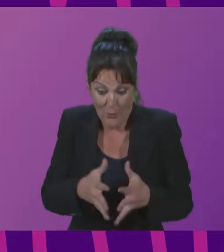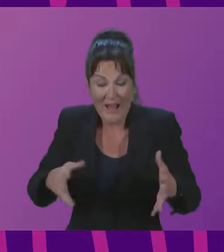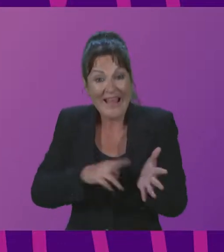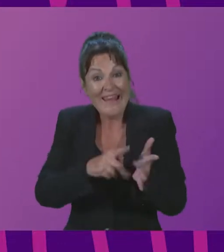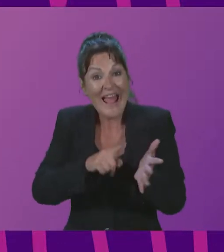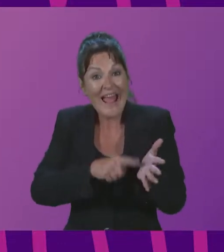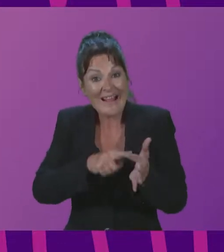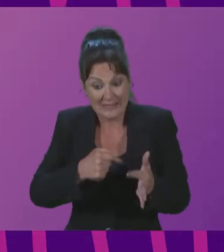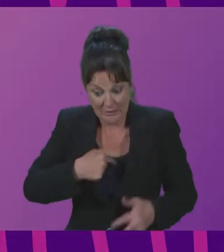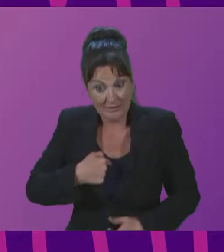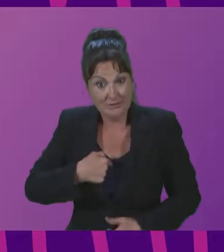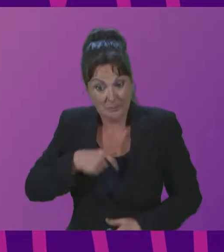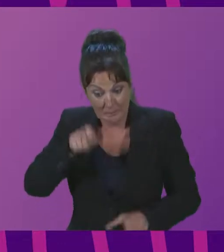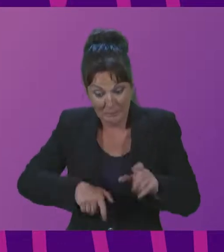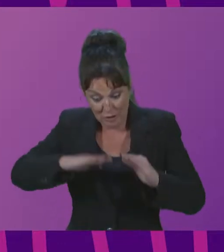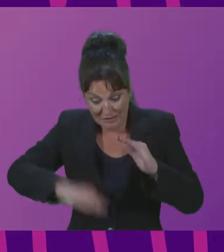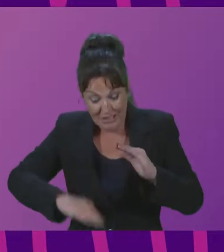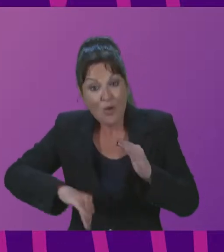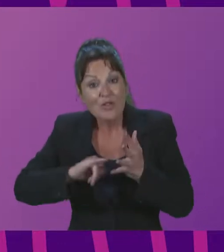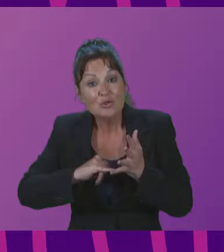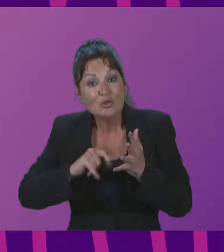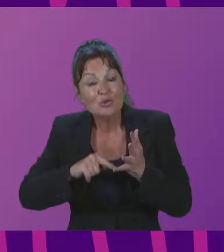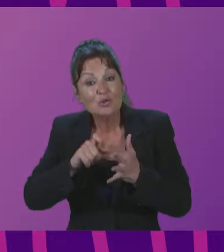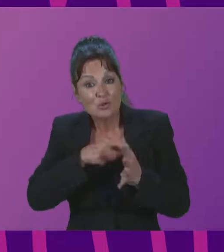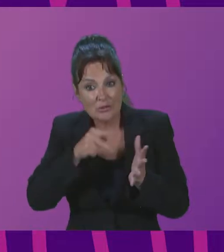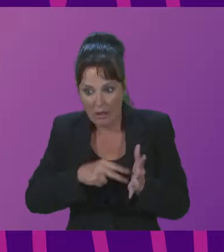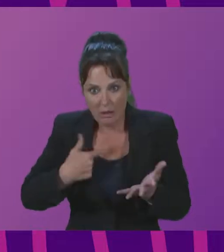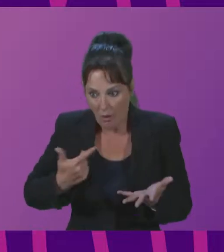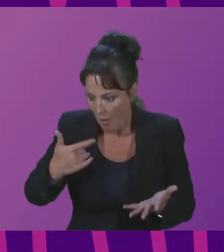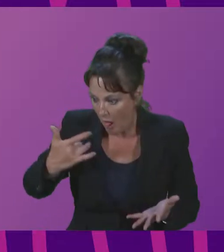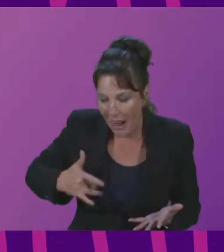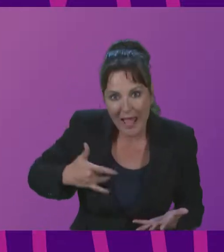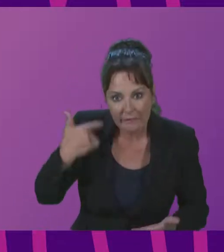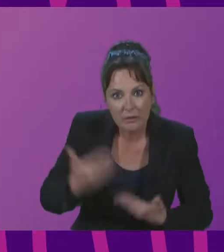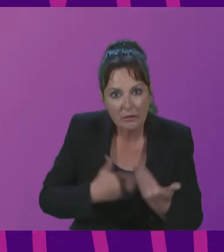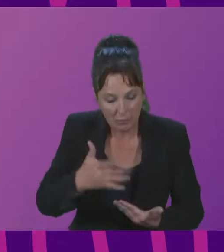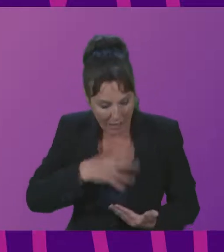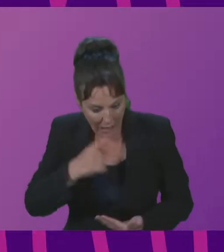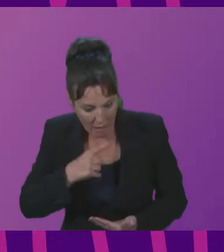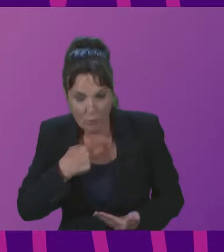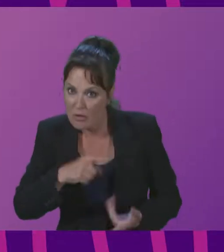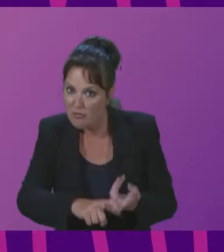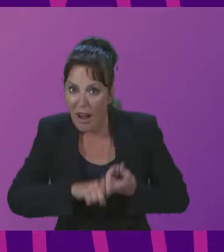the people of South Sudan, our livelihood revolves around the rivers,